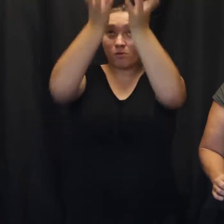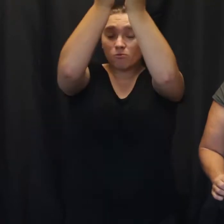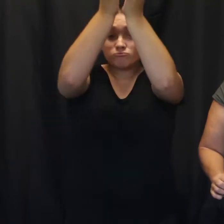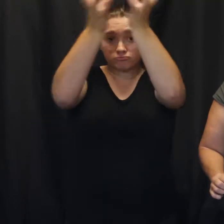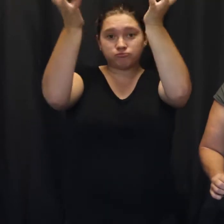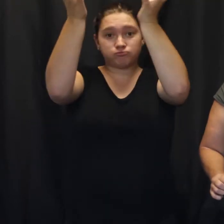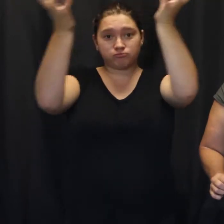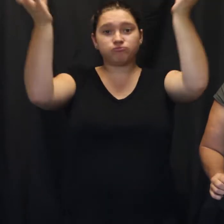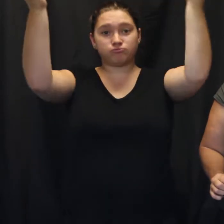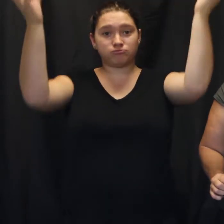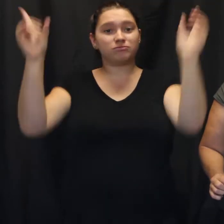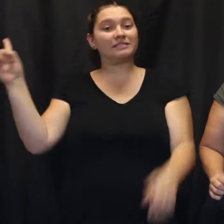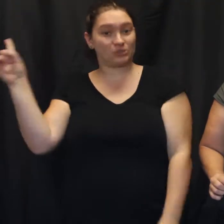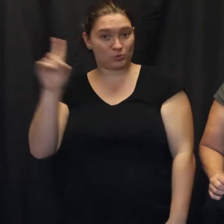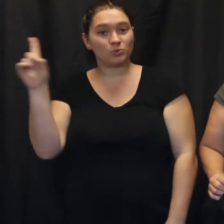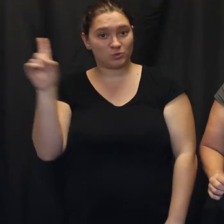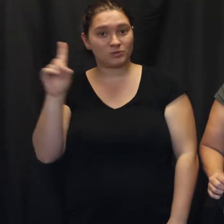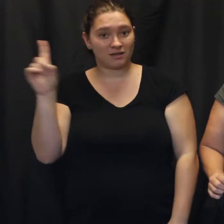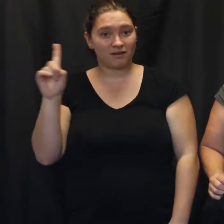It's cloudy today.